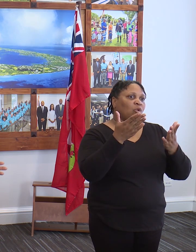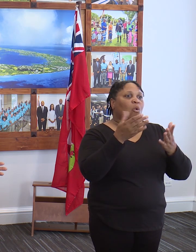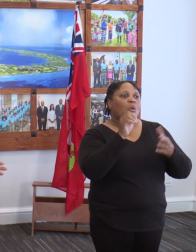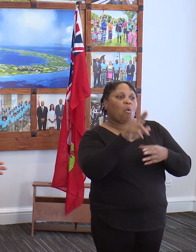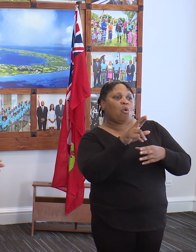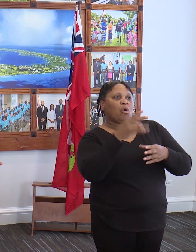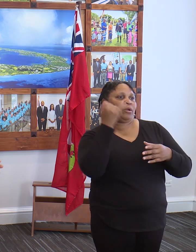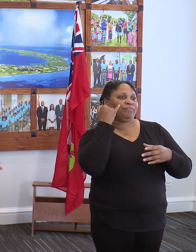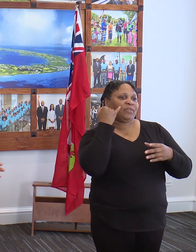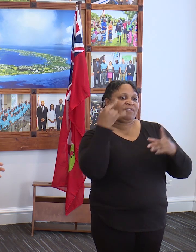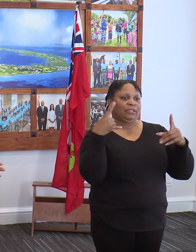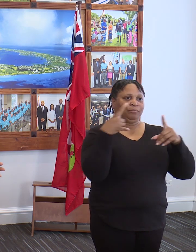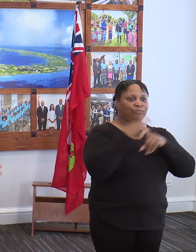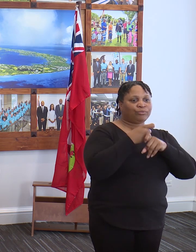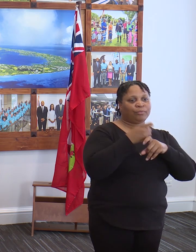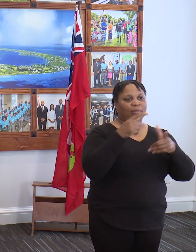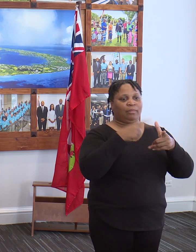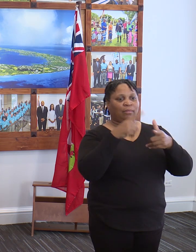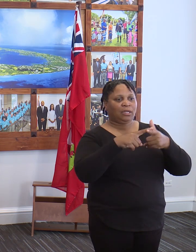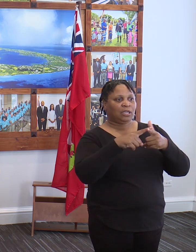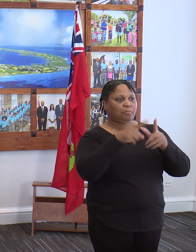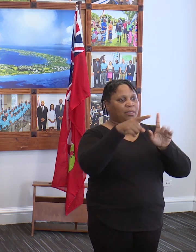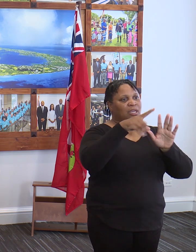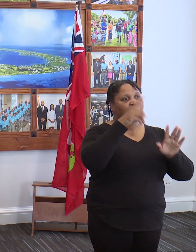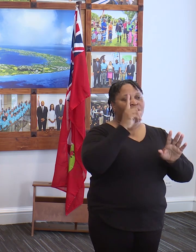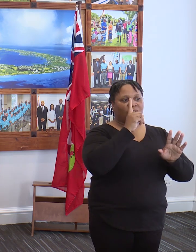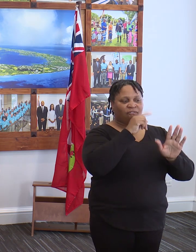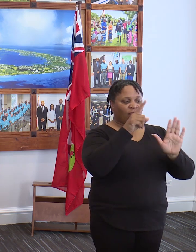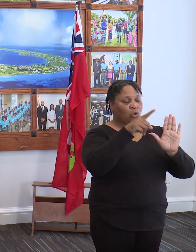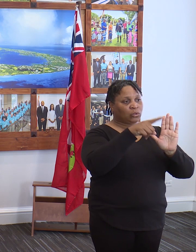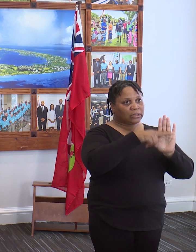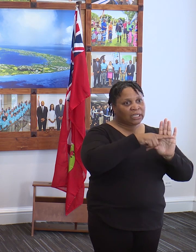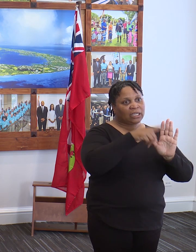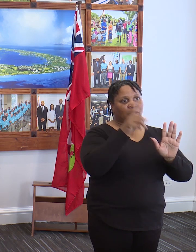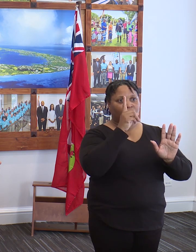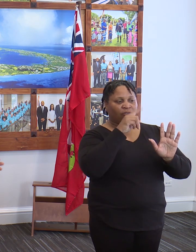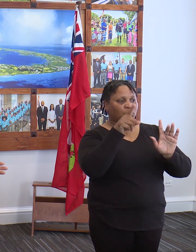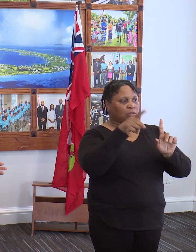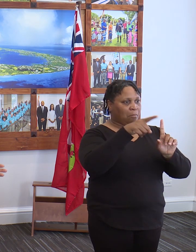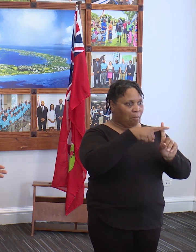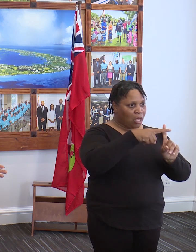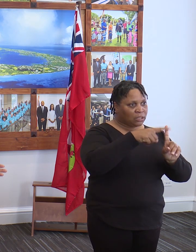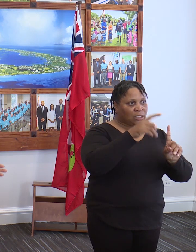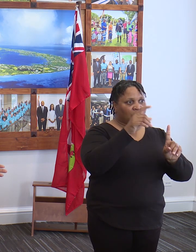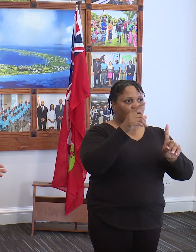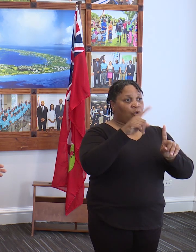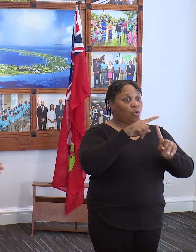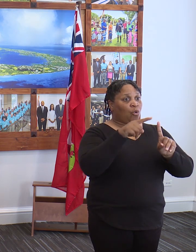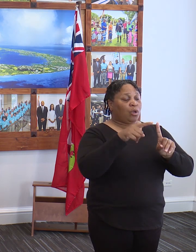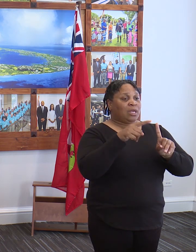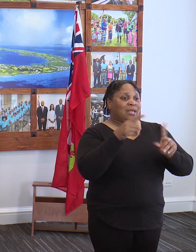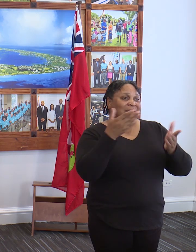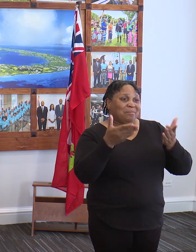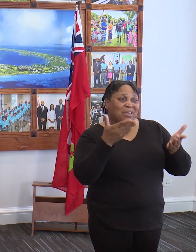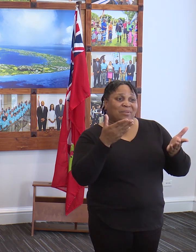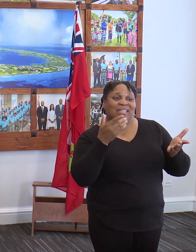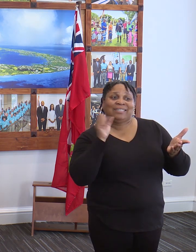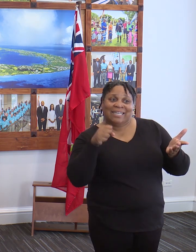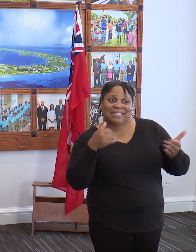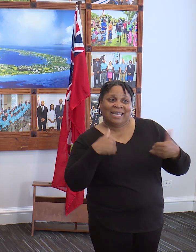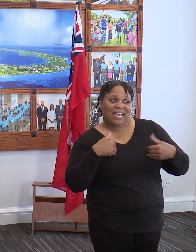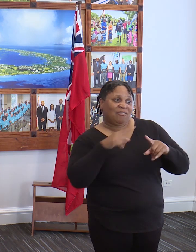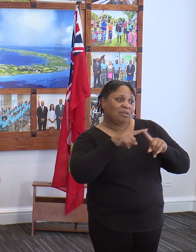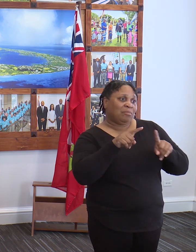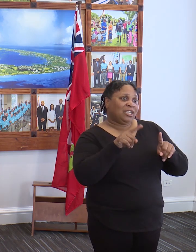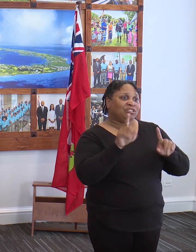or a false positive, which could be detrimental because a person could be informed that they do not have it when, in fact, they do, because there's no antibody